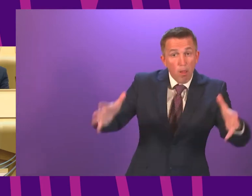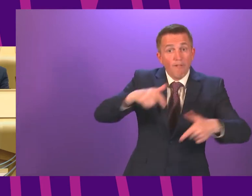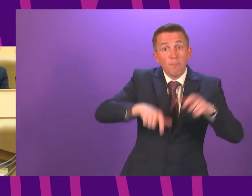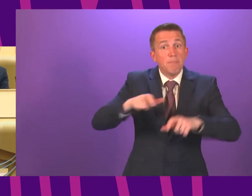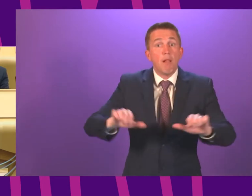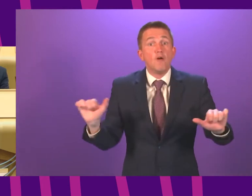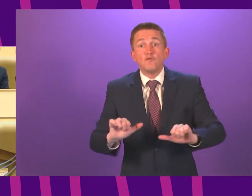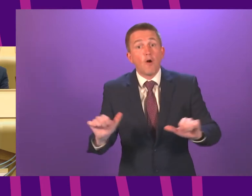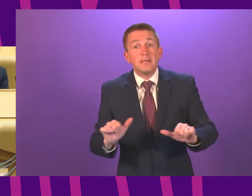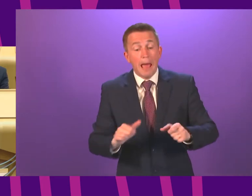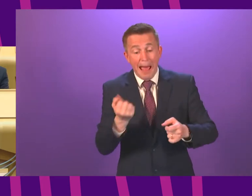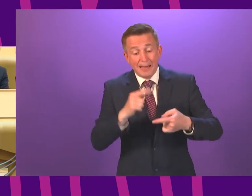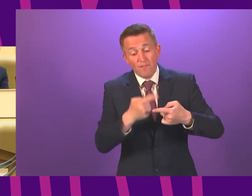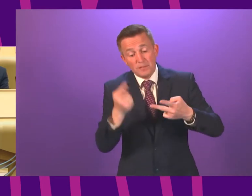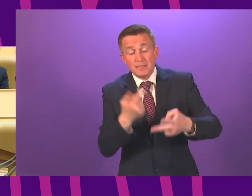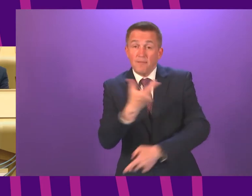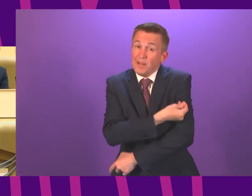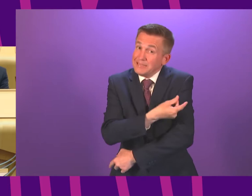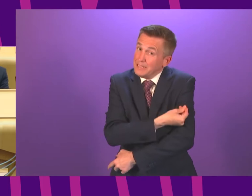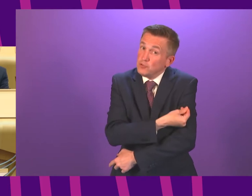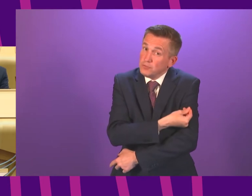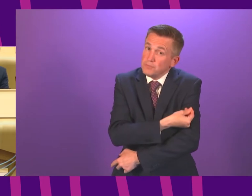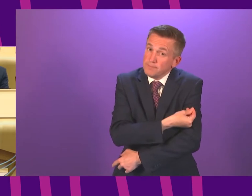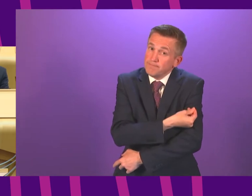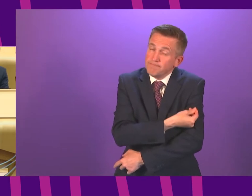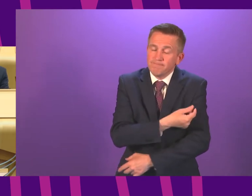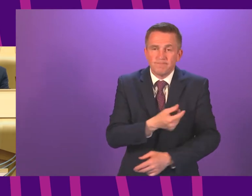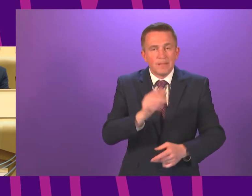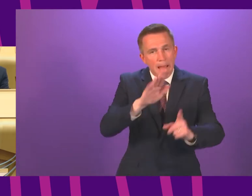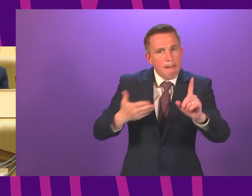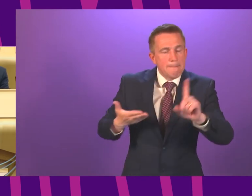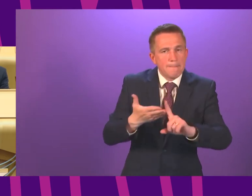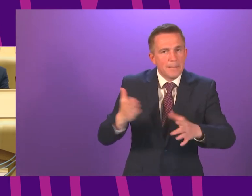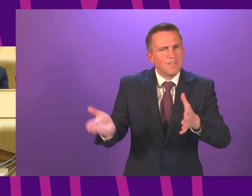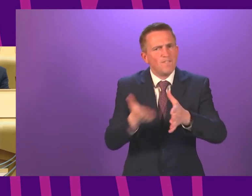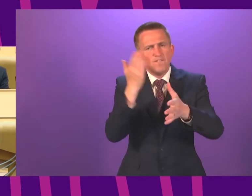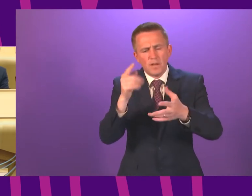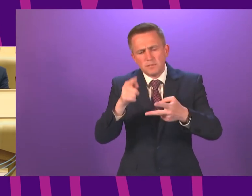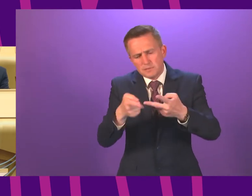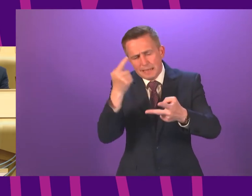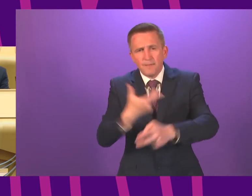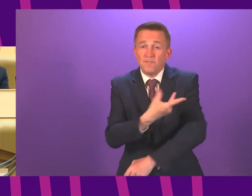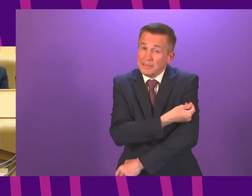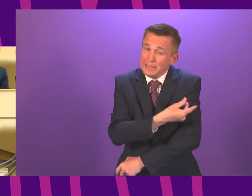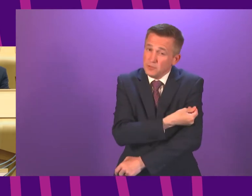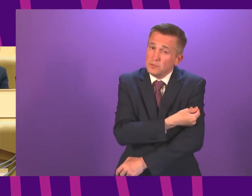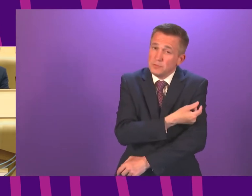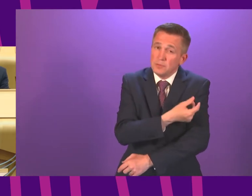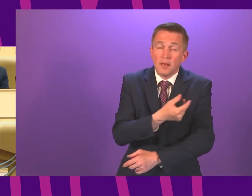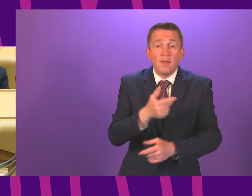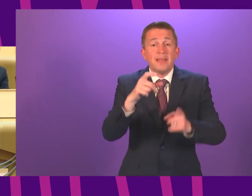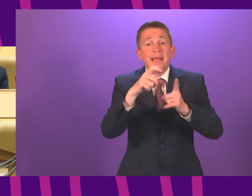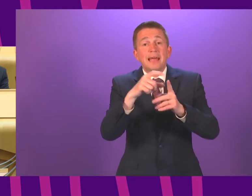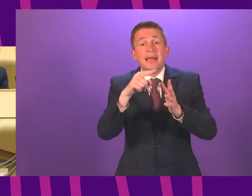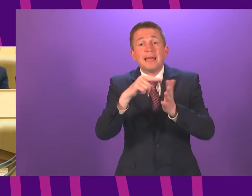not yet fully vaccinated. And full vaccination is vital. Protection against the Delta